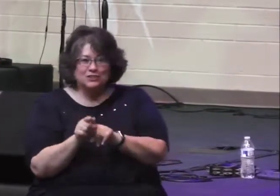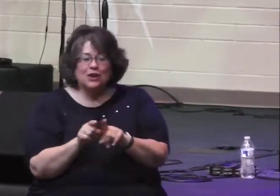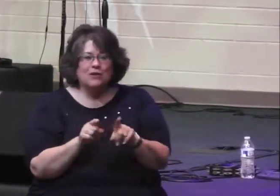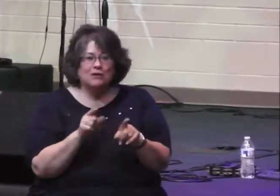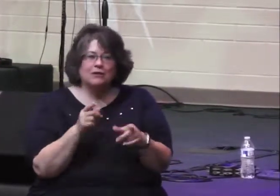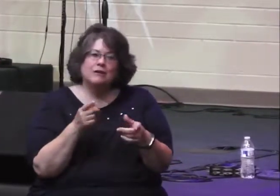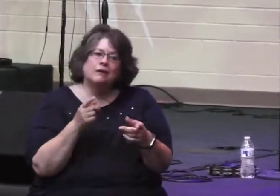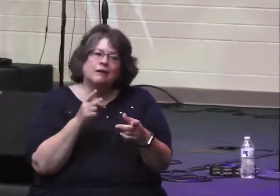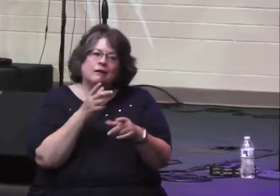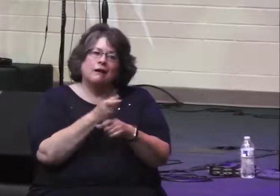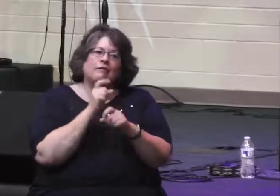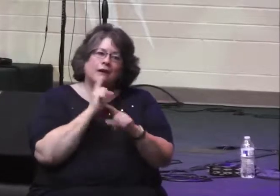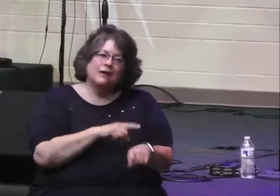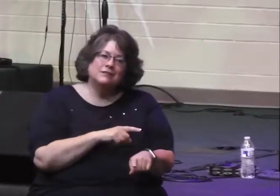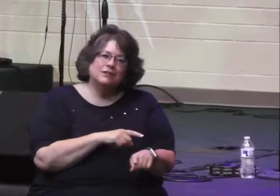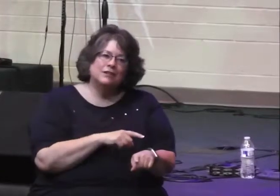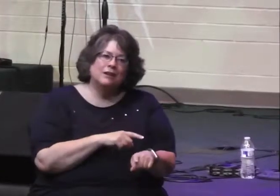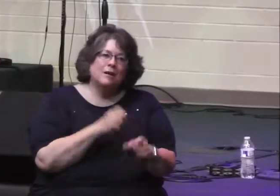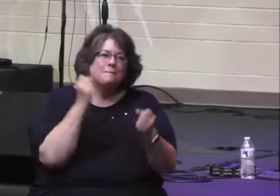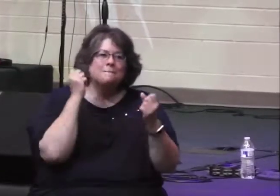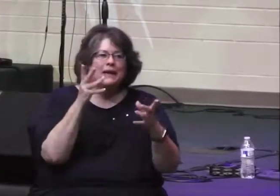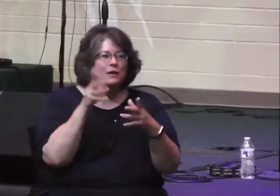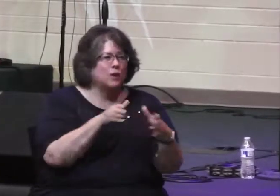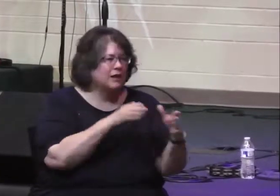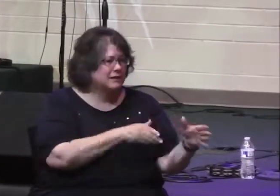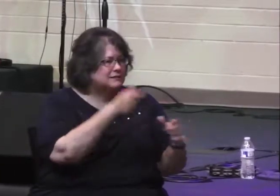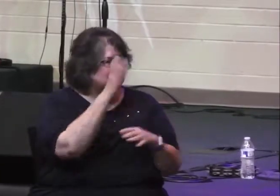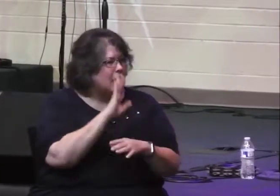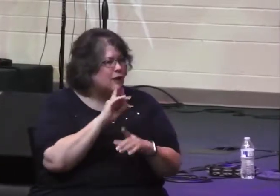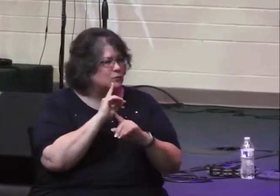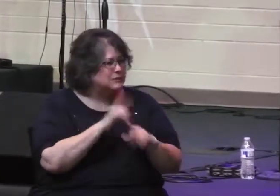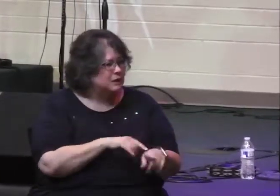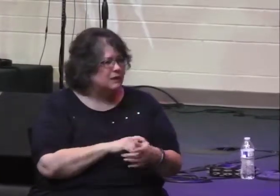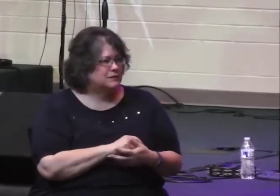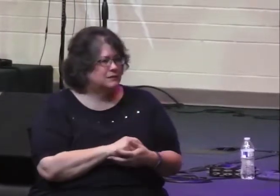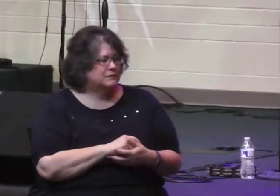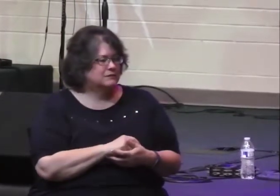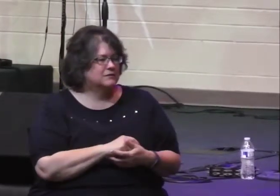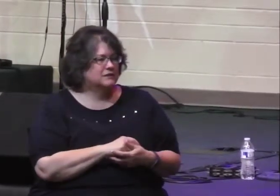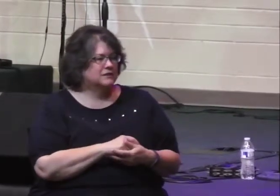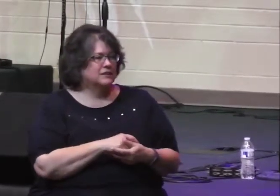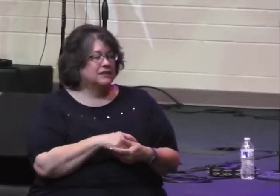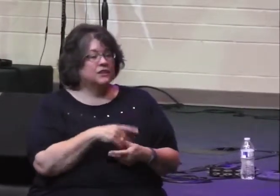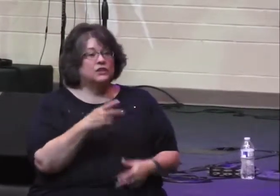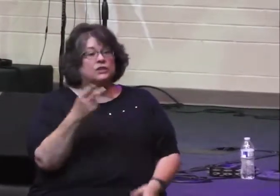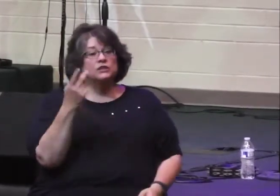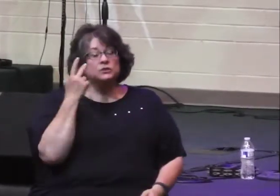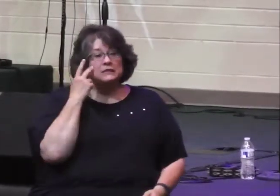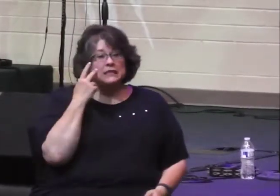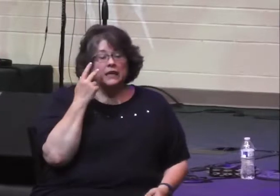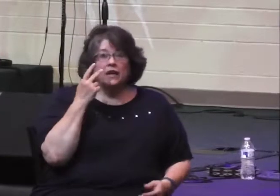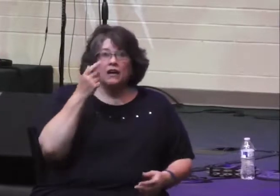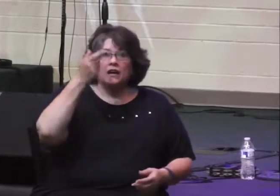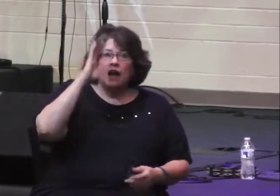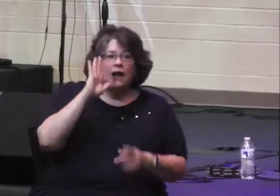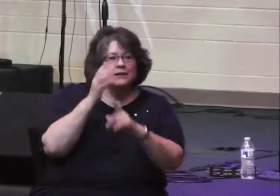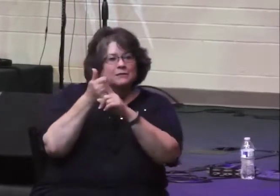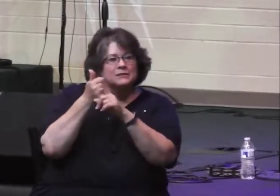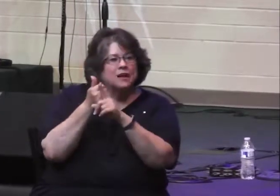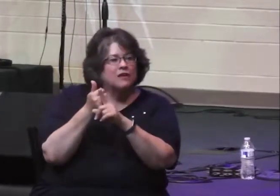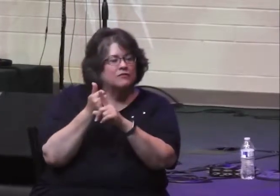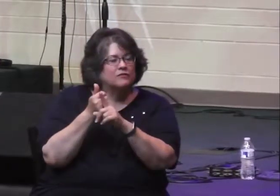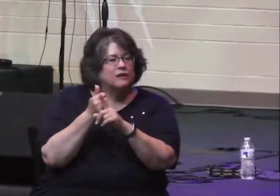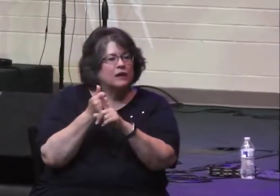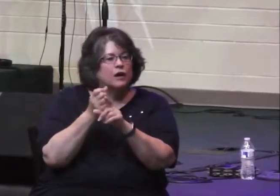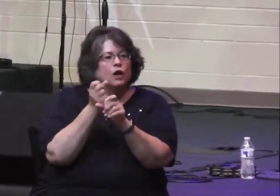describe to you this morning. You see, the God, our God, who created the